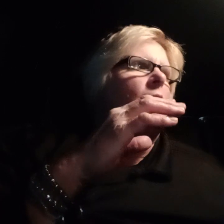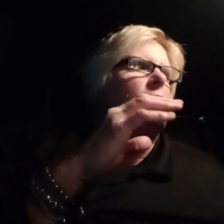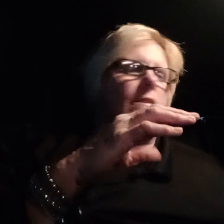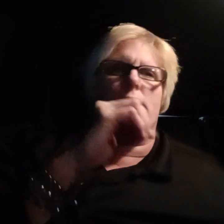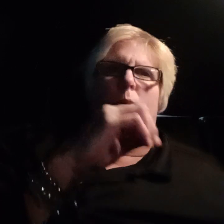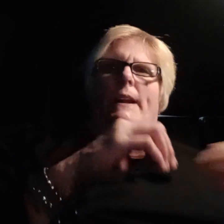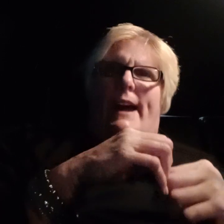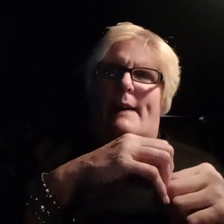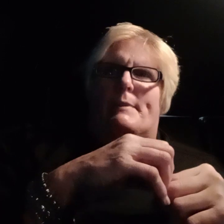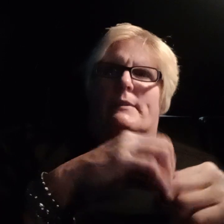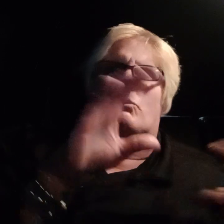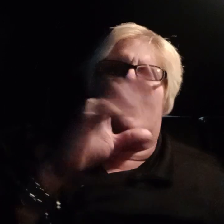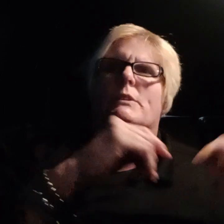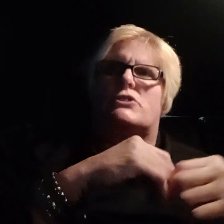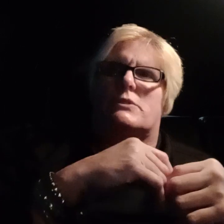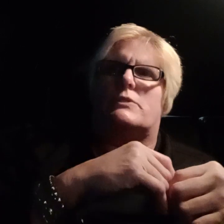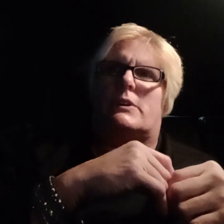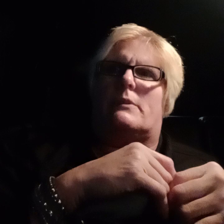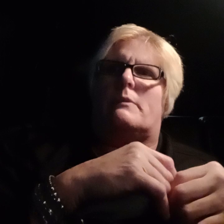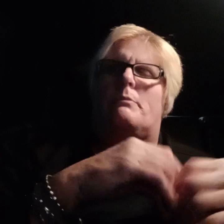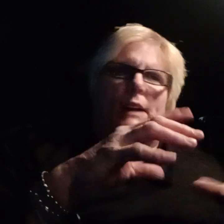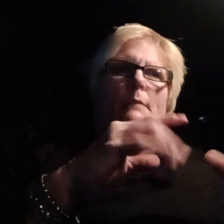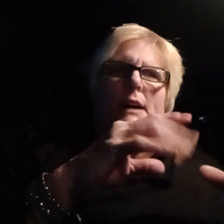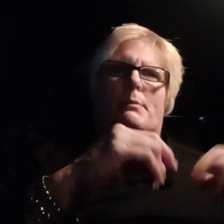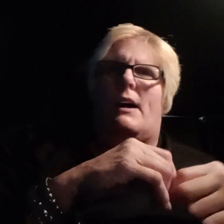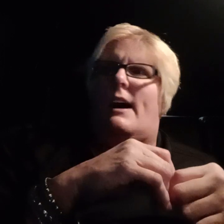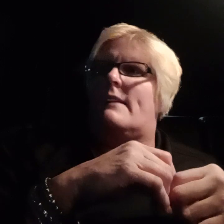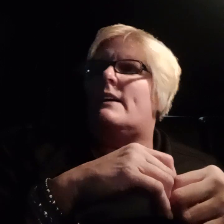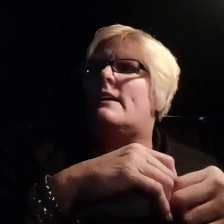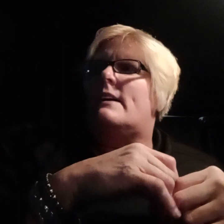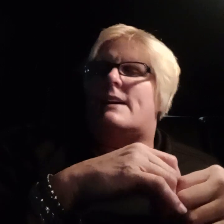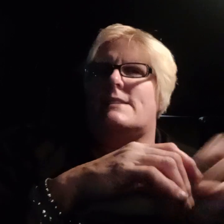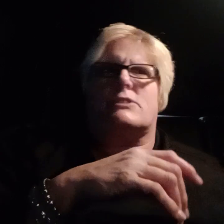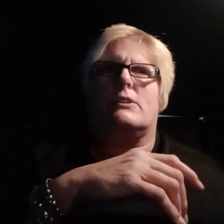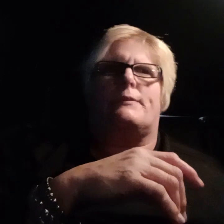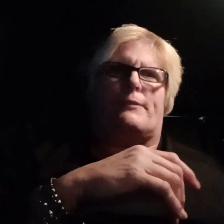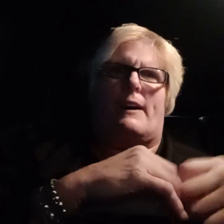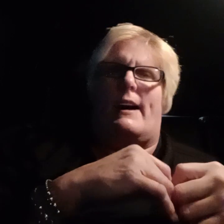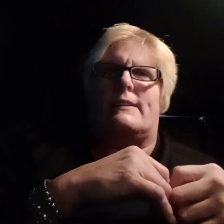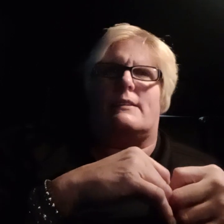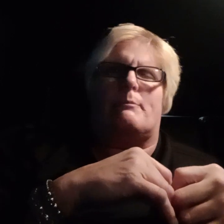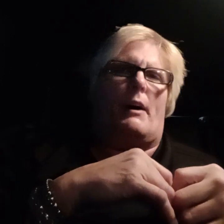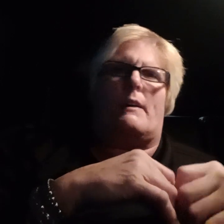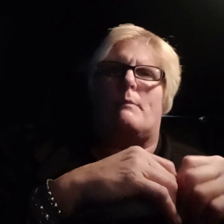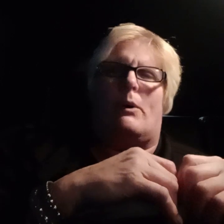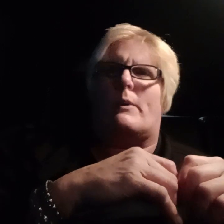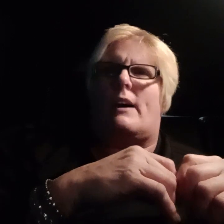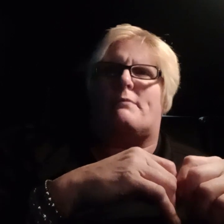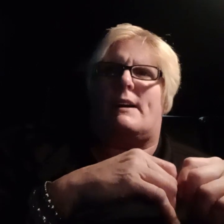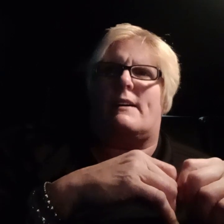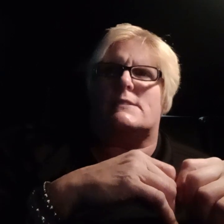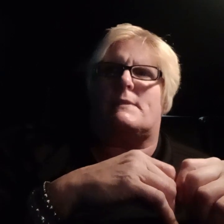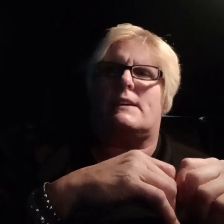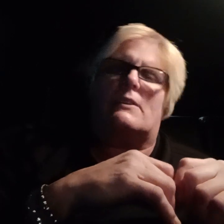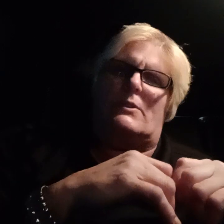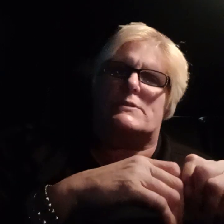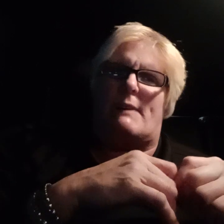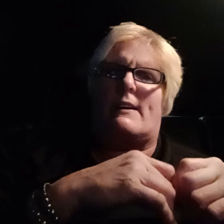This is what happened. What would you do? Blah, blah, blah. His good friend bought a motor off my husband. He owes my